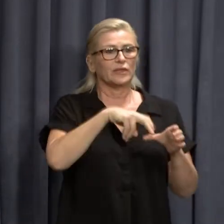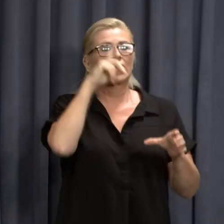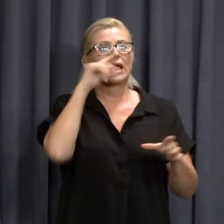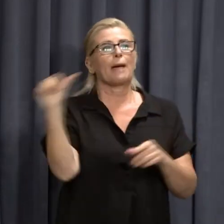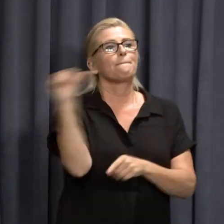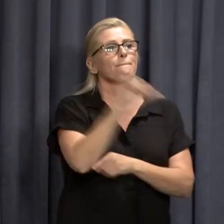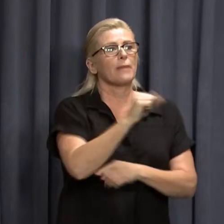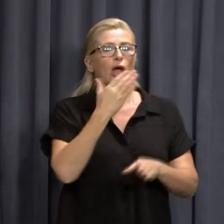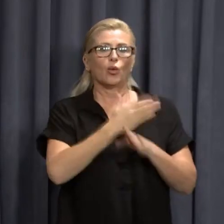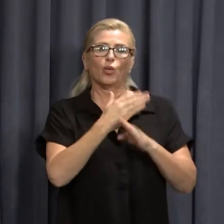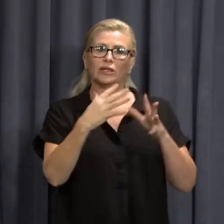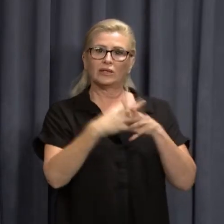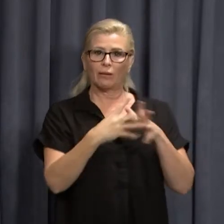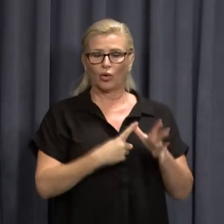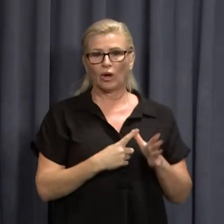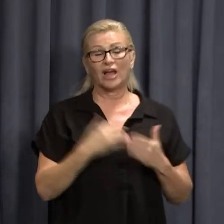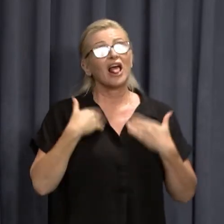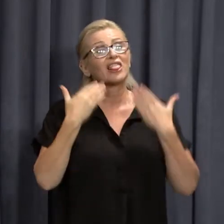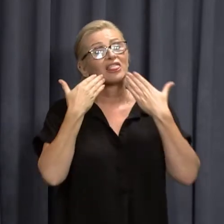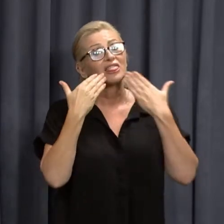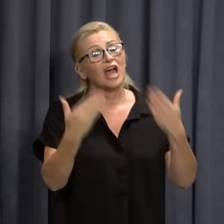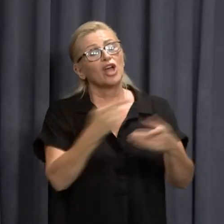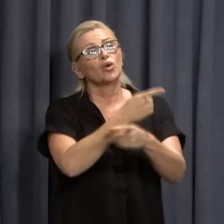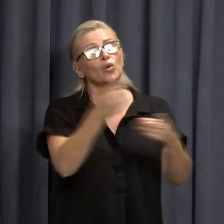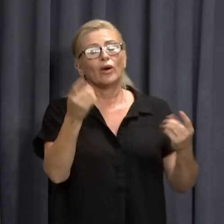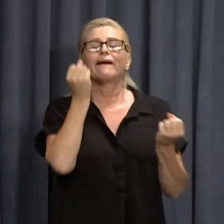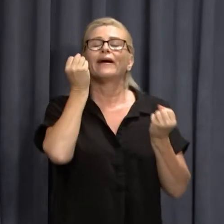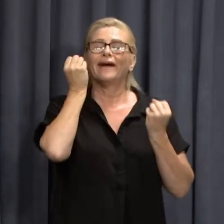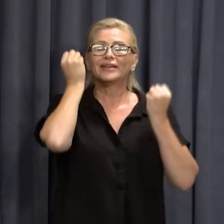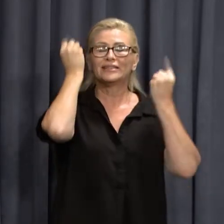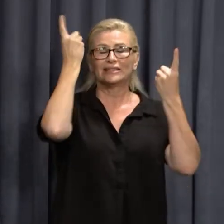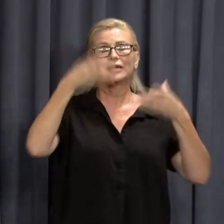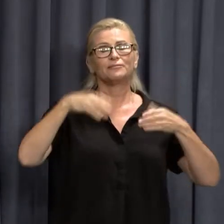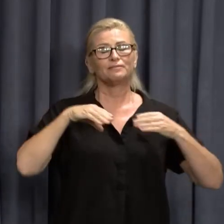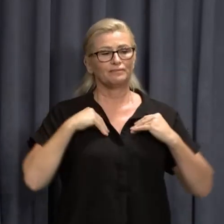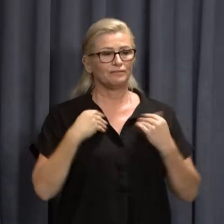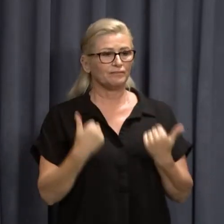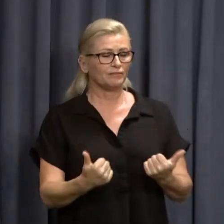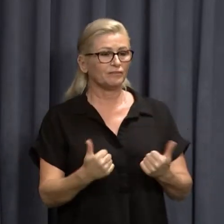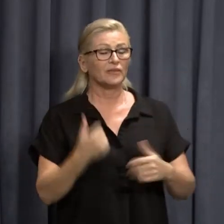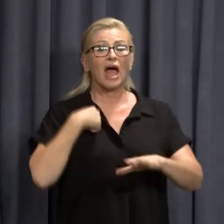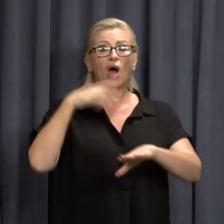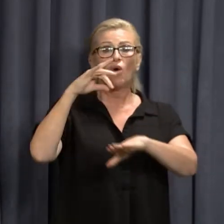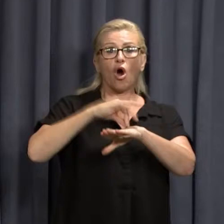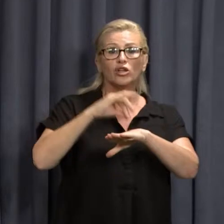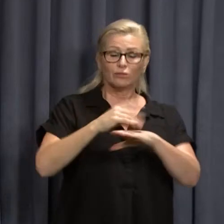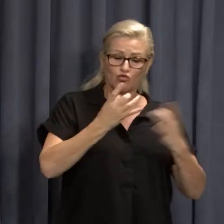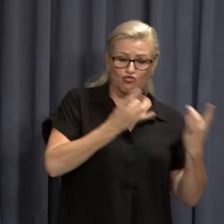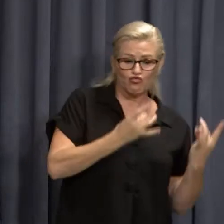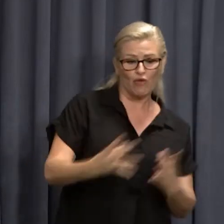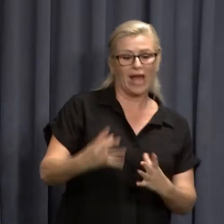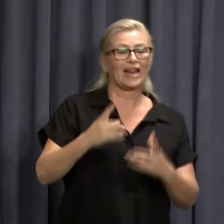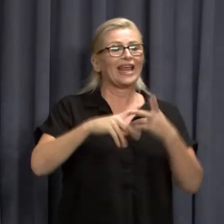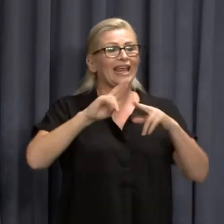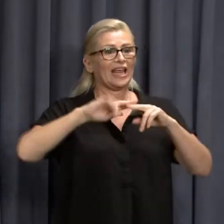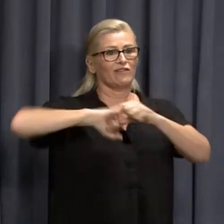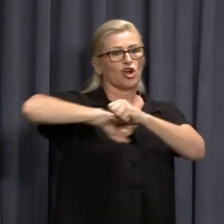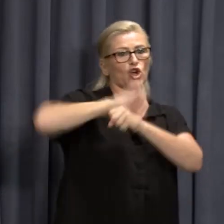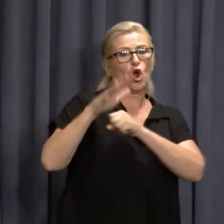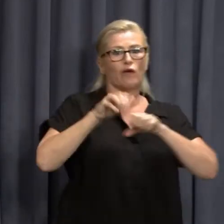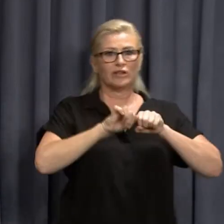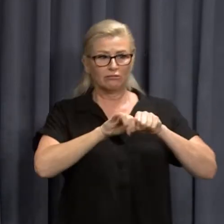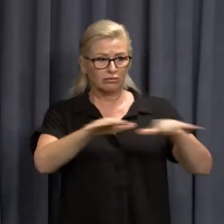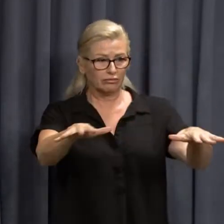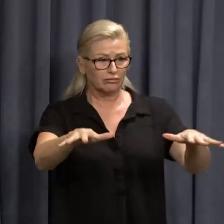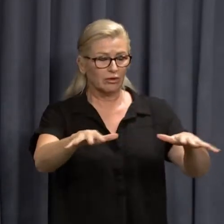WA. And I thank you all for being understanding of this. Our hospitals stand ready to meet the challenges of the pandemic. We